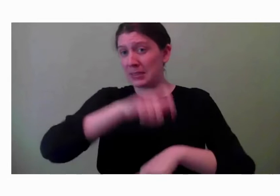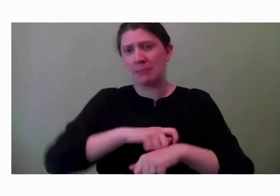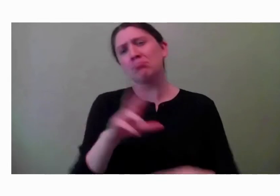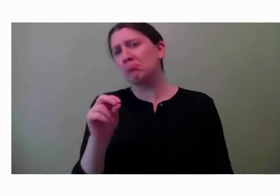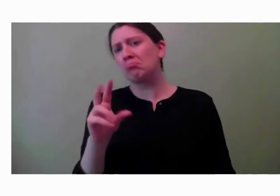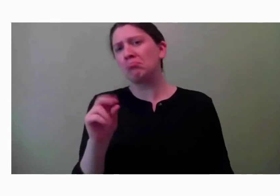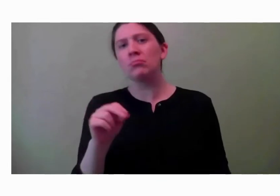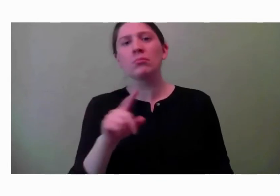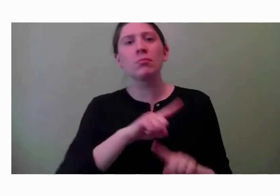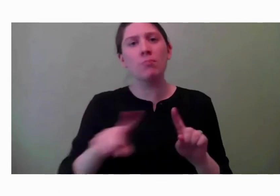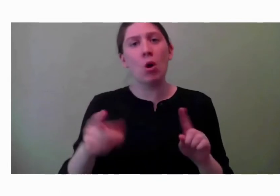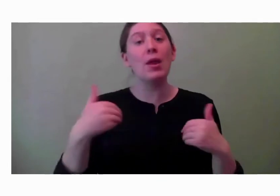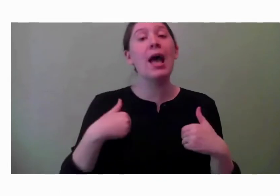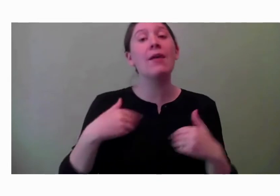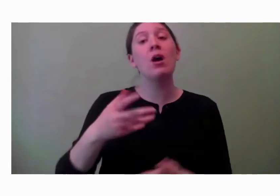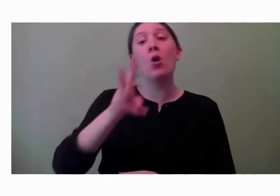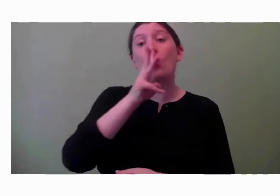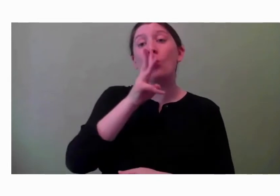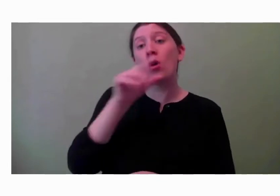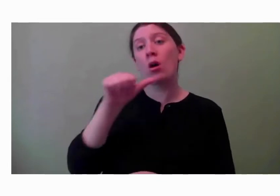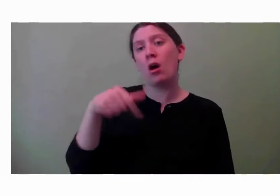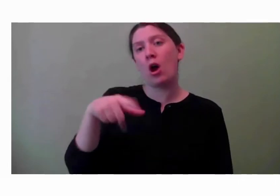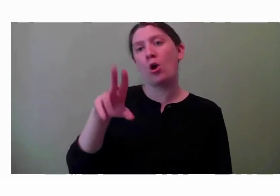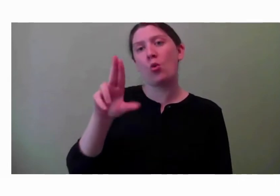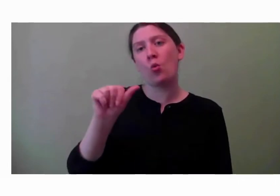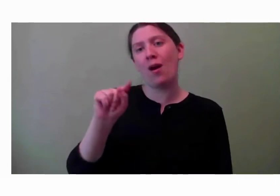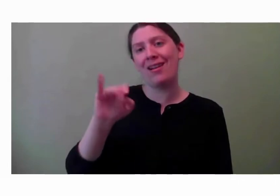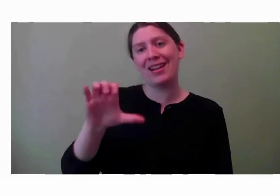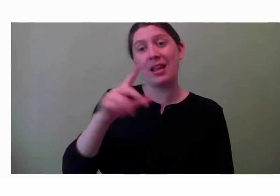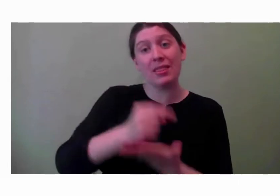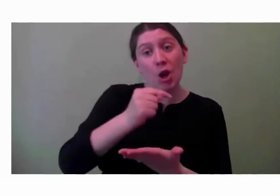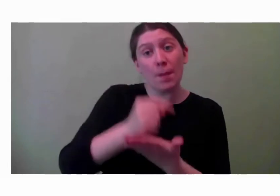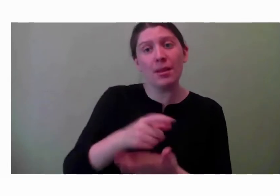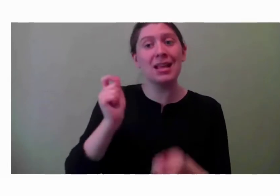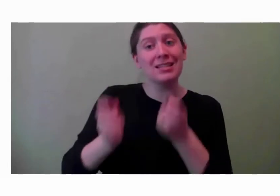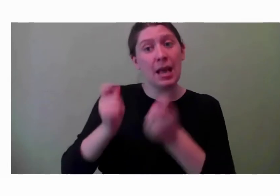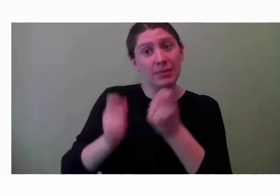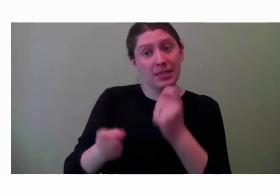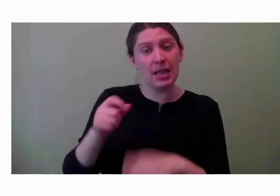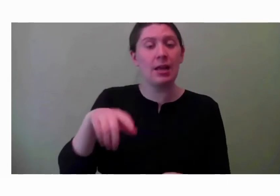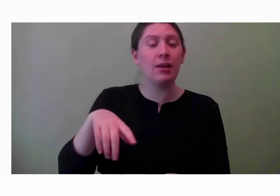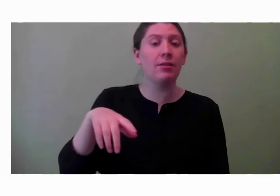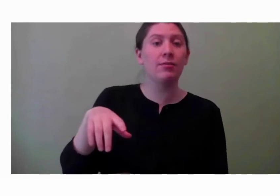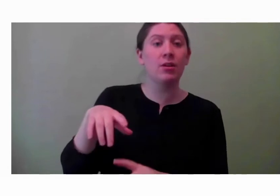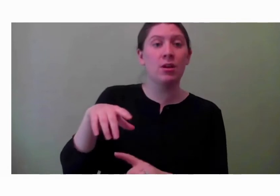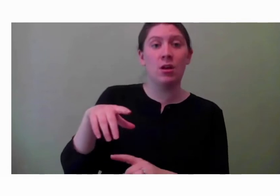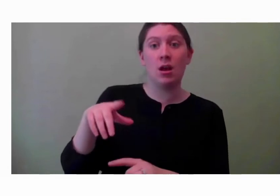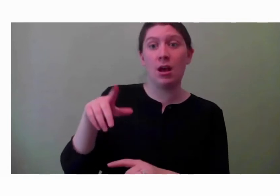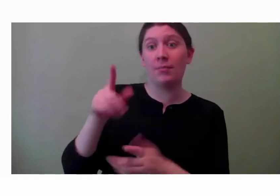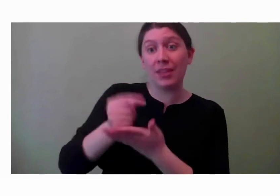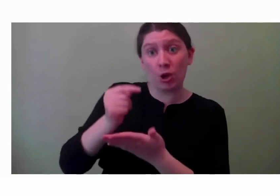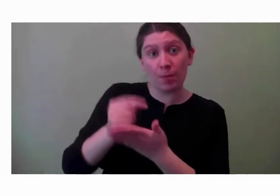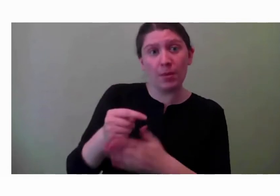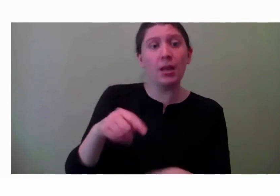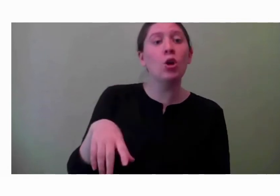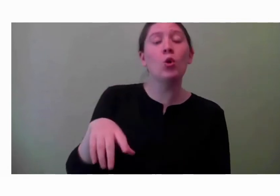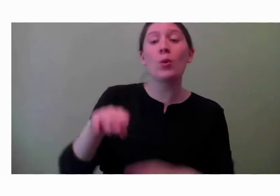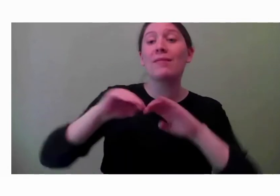therapy. We have adapted aquatics. We have our Razor Sharks USA swim team that practices three times a week. And then they also